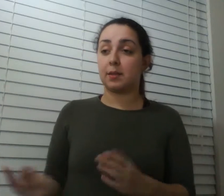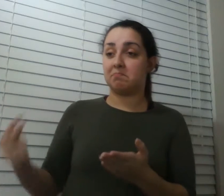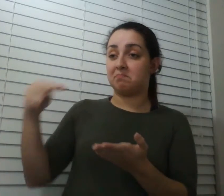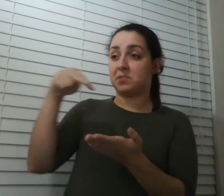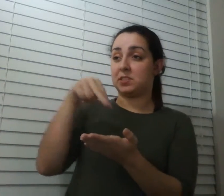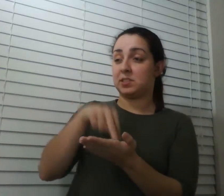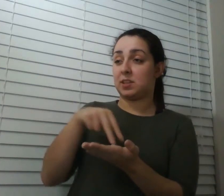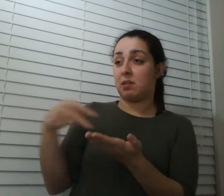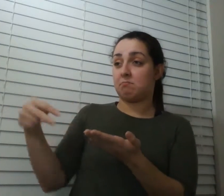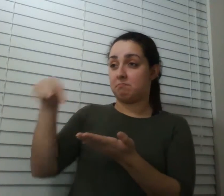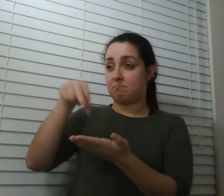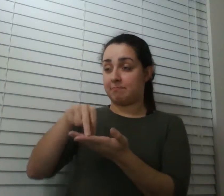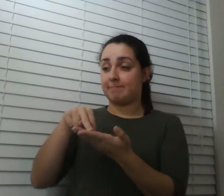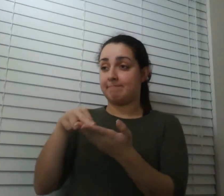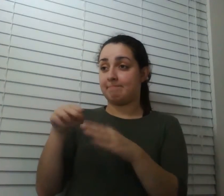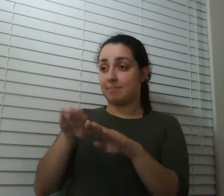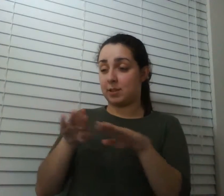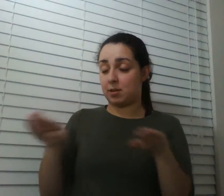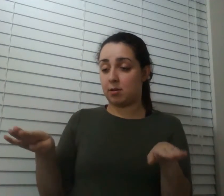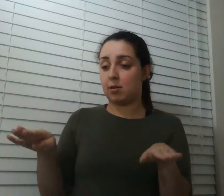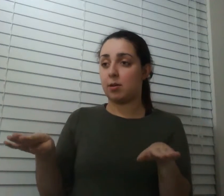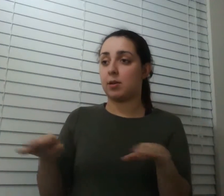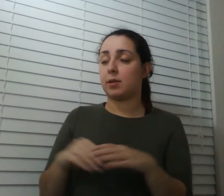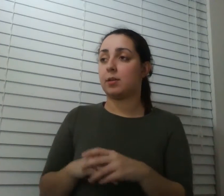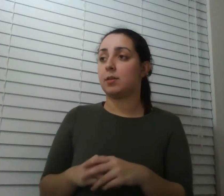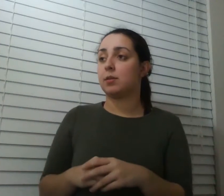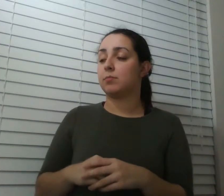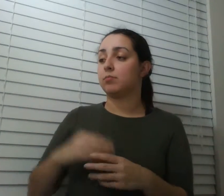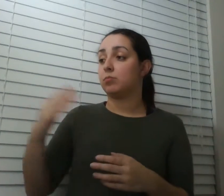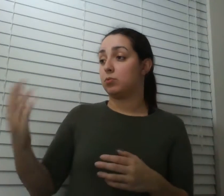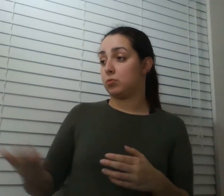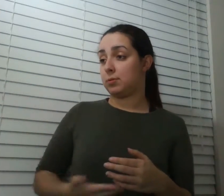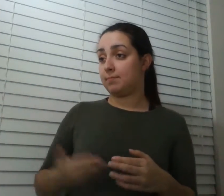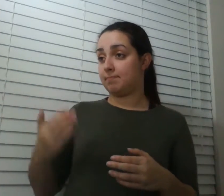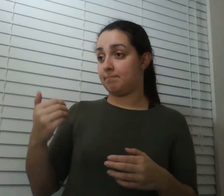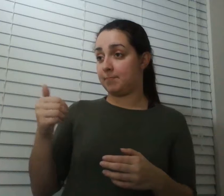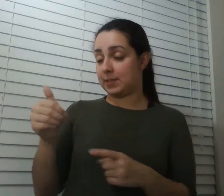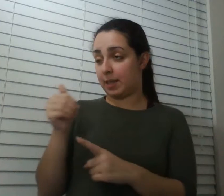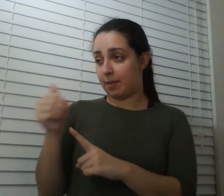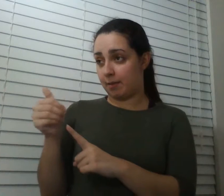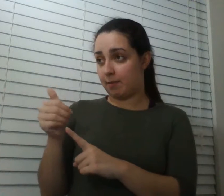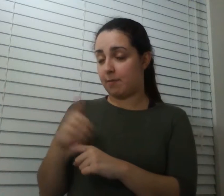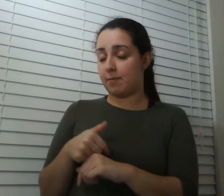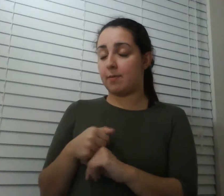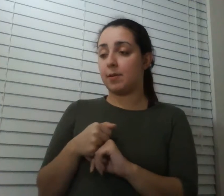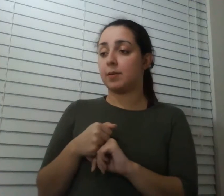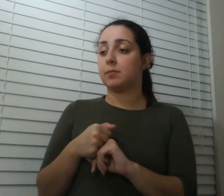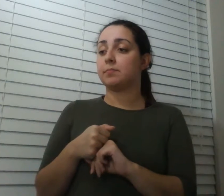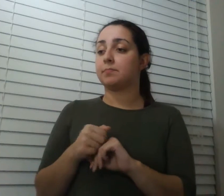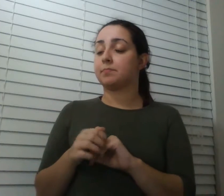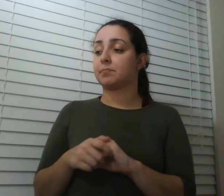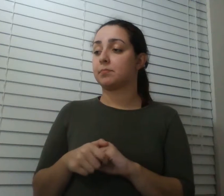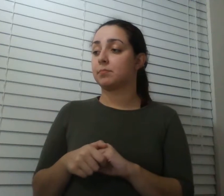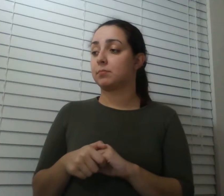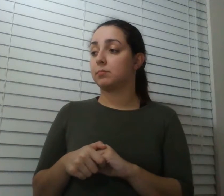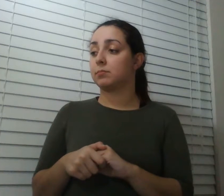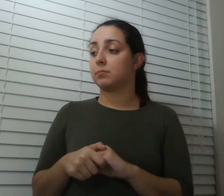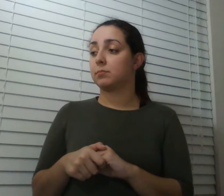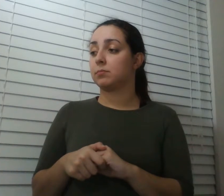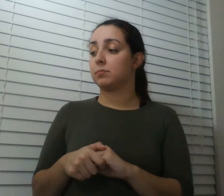jagadowski we are super happy to be here as we hail from chicago we do a little crowd work back and forth we do a